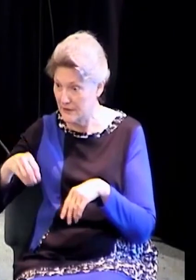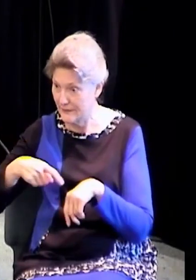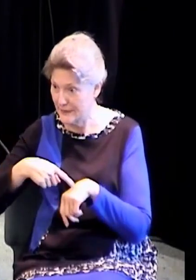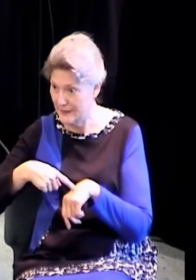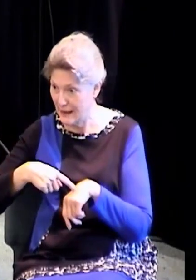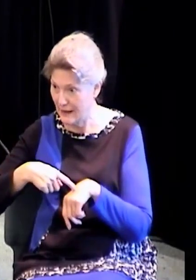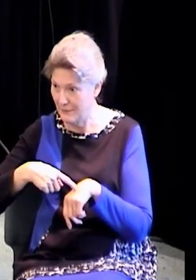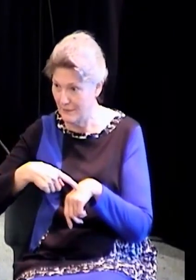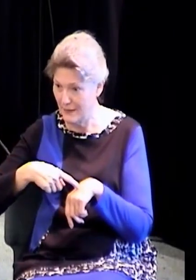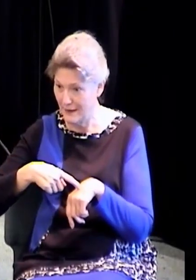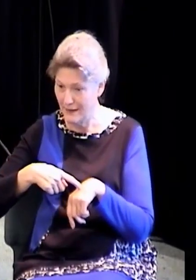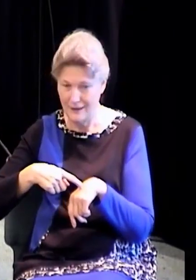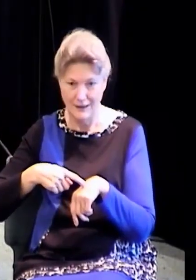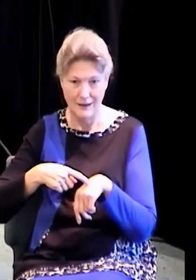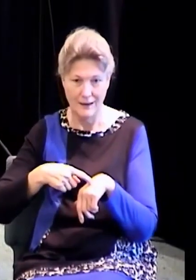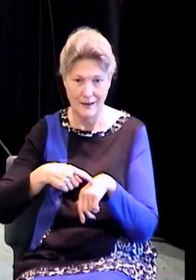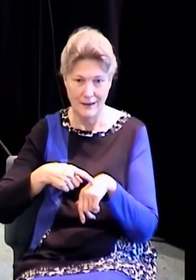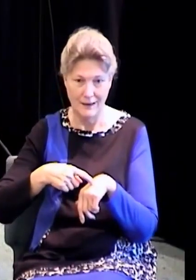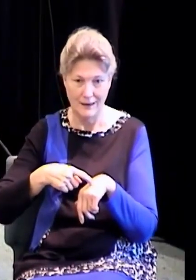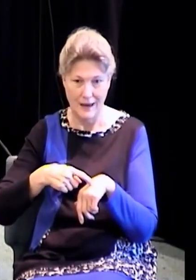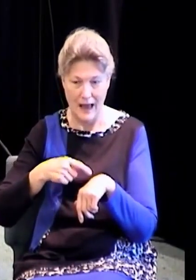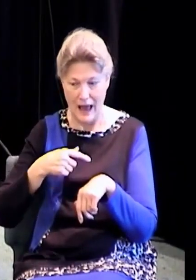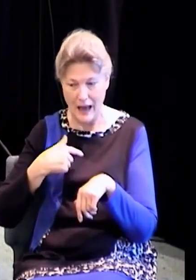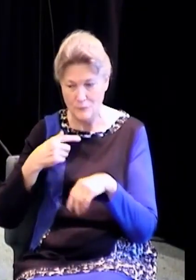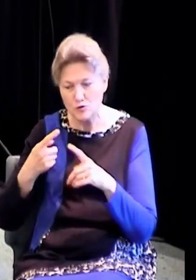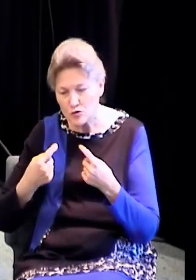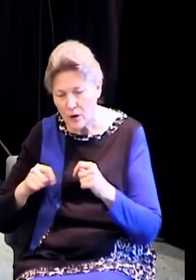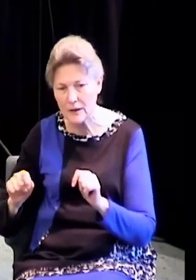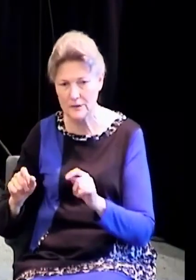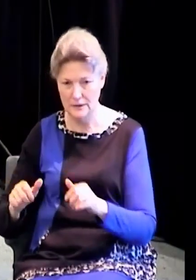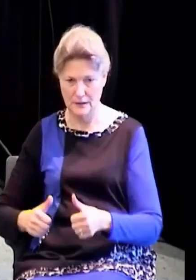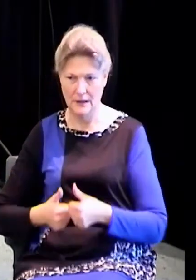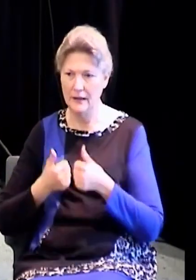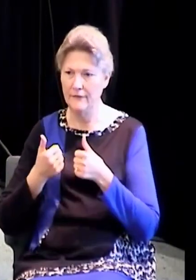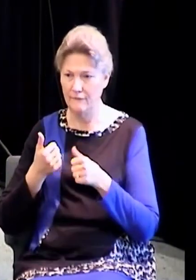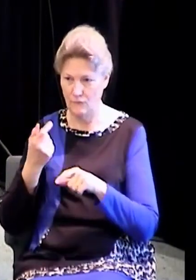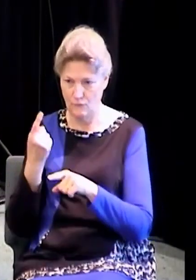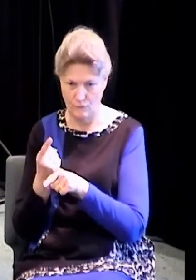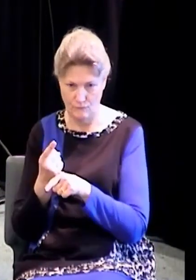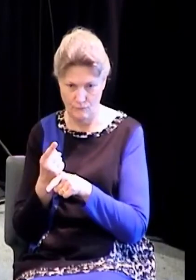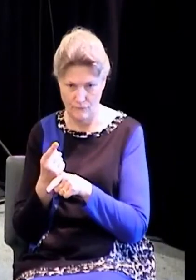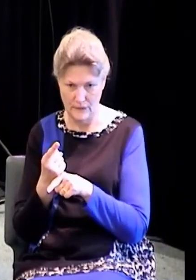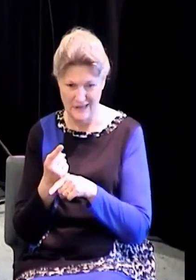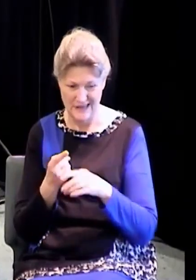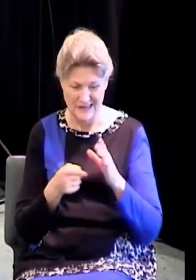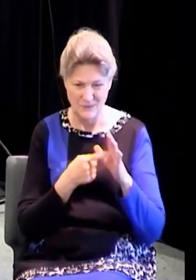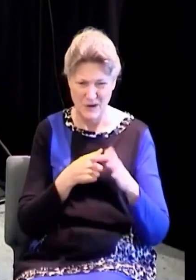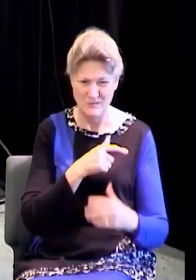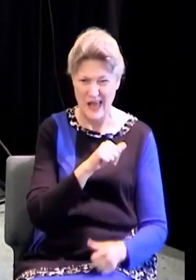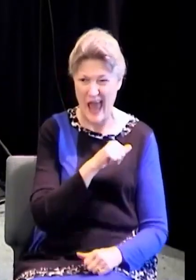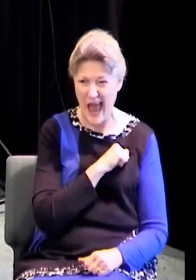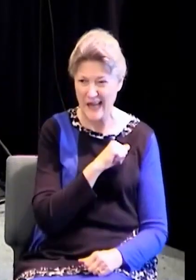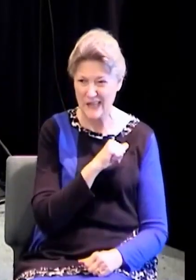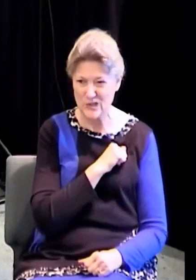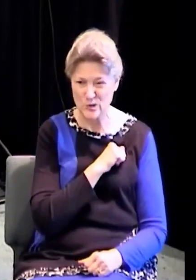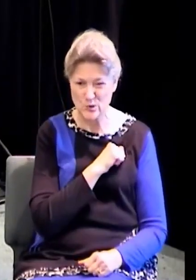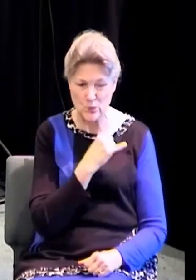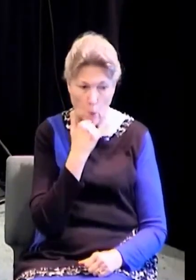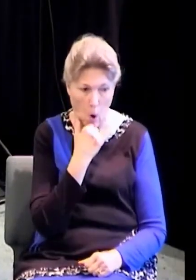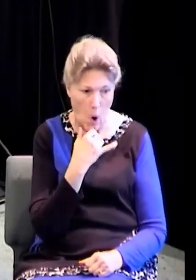it was 1% of the time I was living right. You see what I'm saying? There are times, attitudes, words, you're like, oh, I didn't mean to say that. I don't want